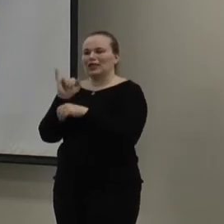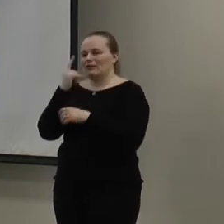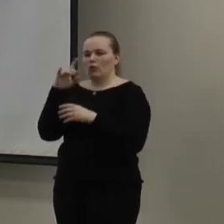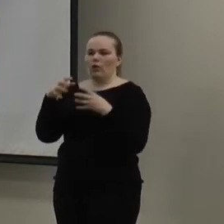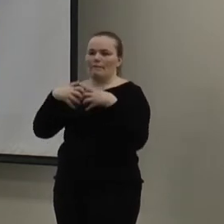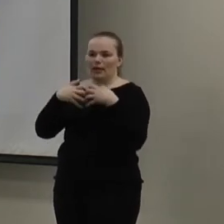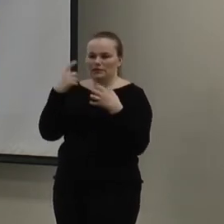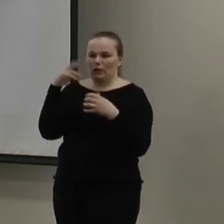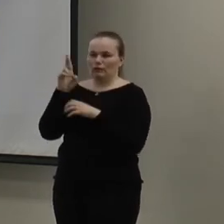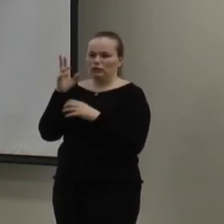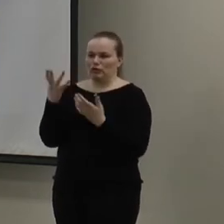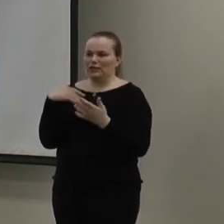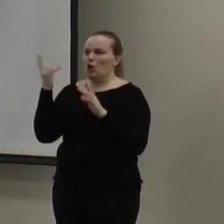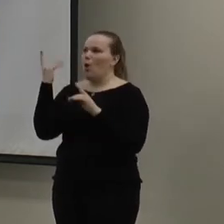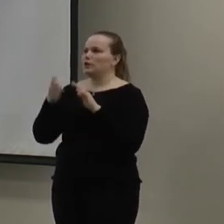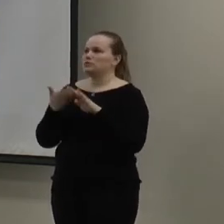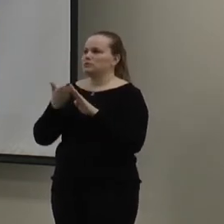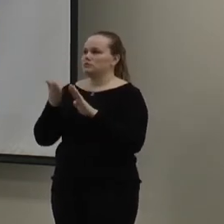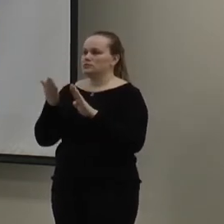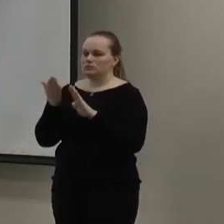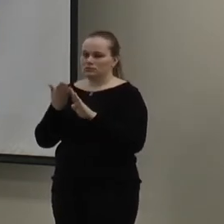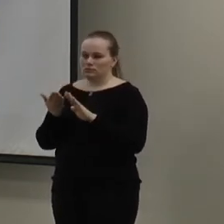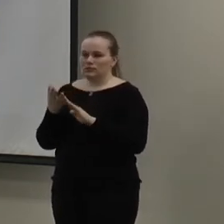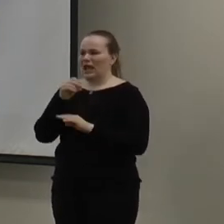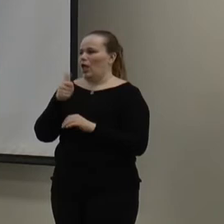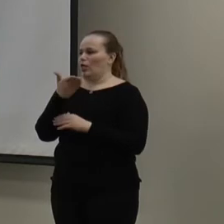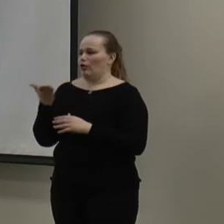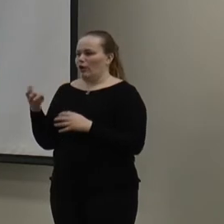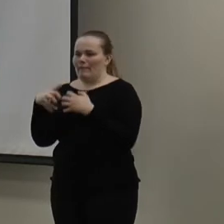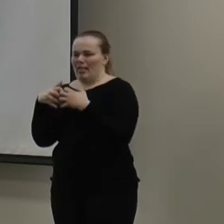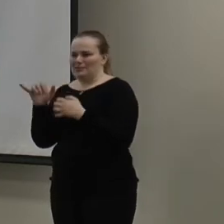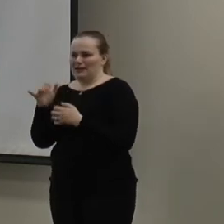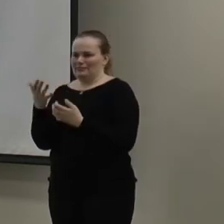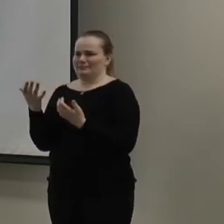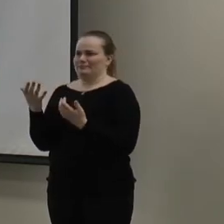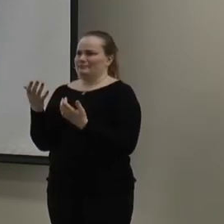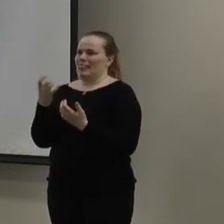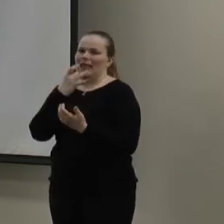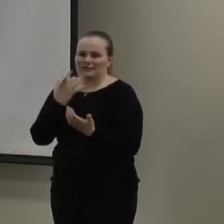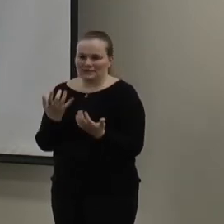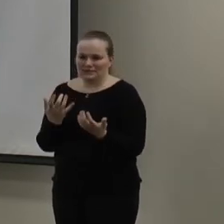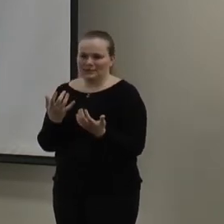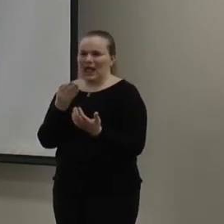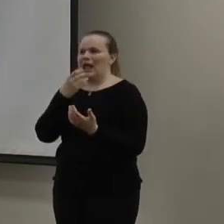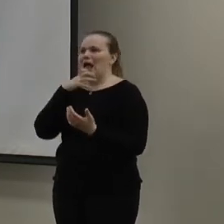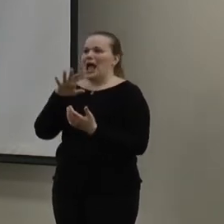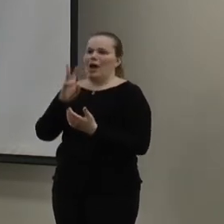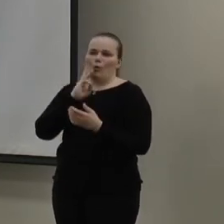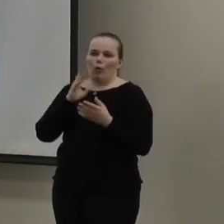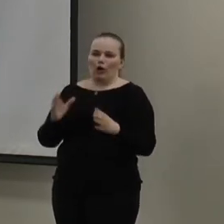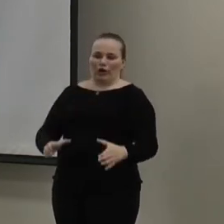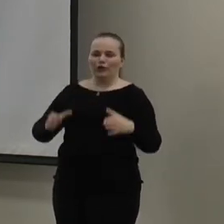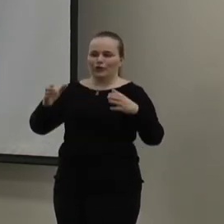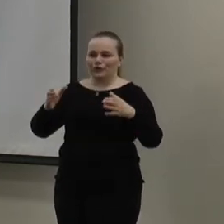appliances, like the refrigerator that's all in on. And other base loads, like the lights and hot water heating.